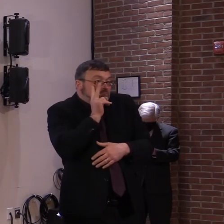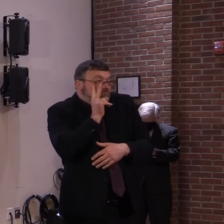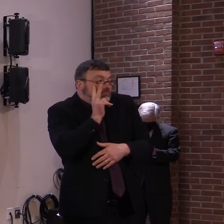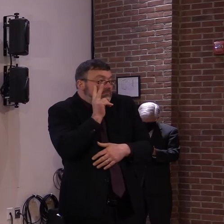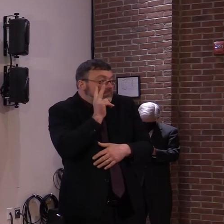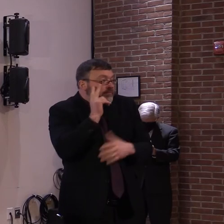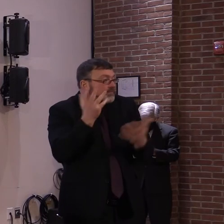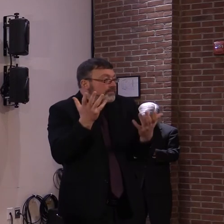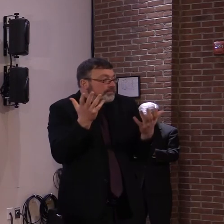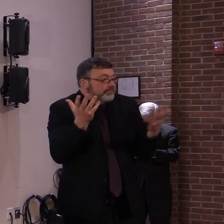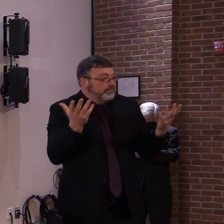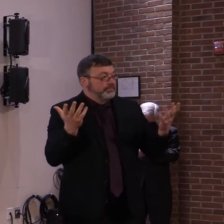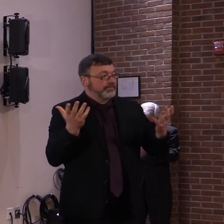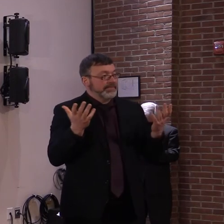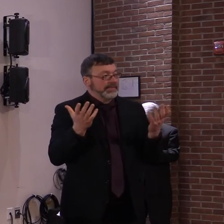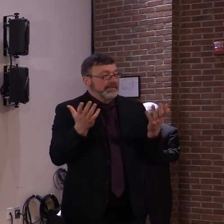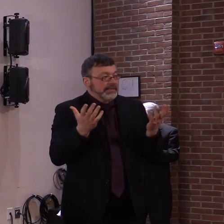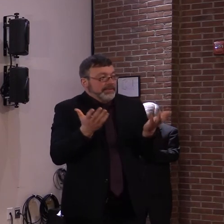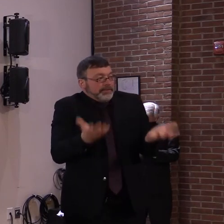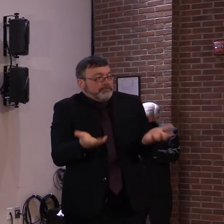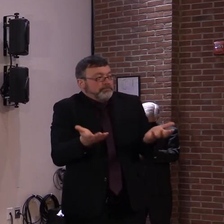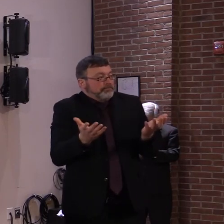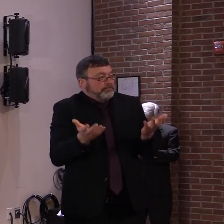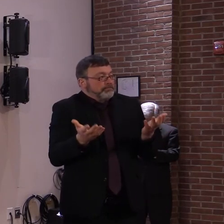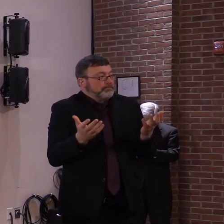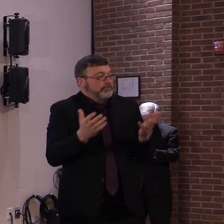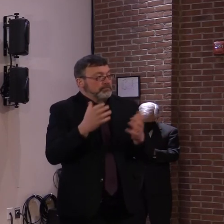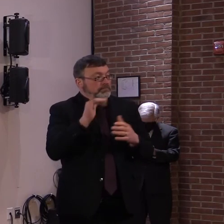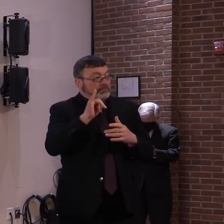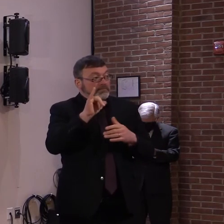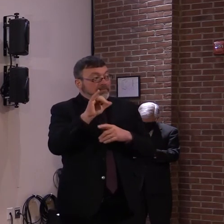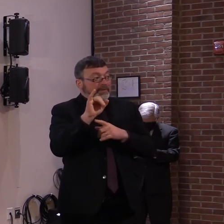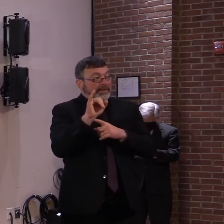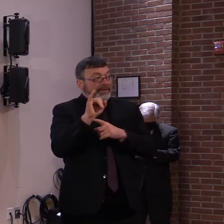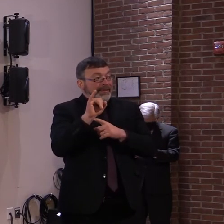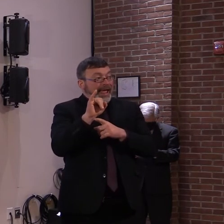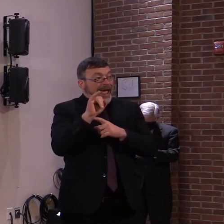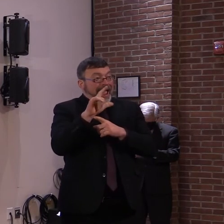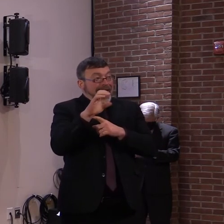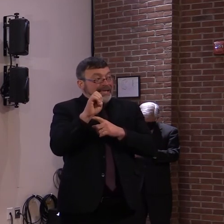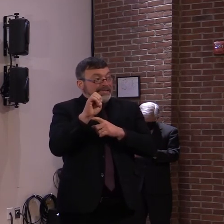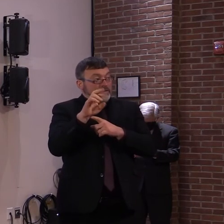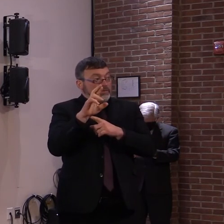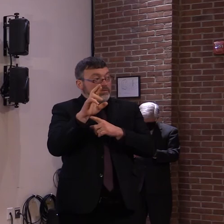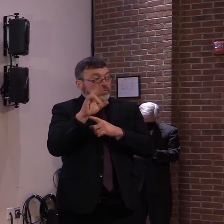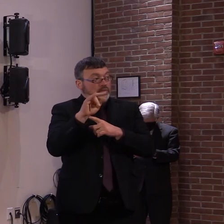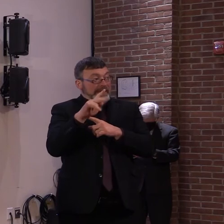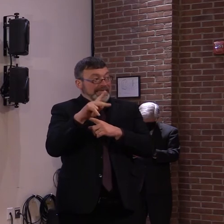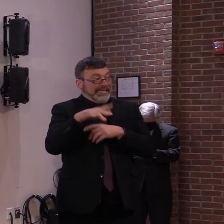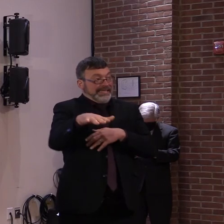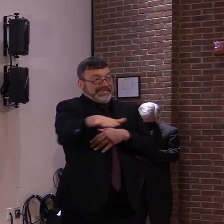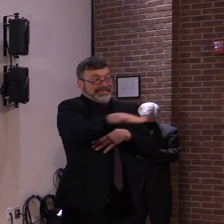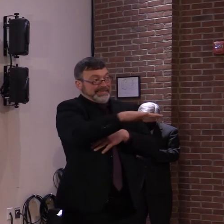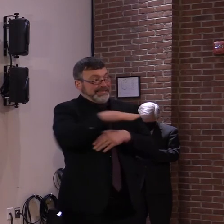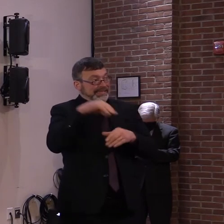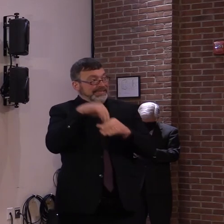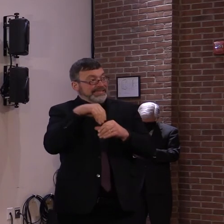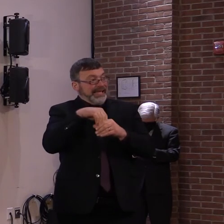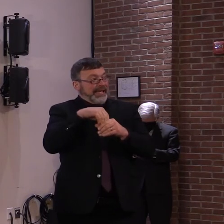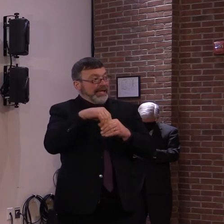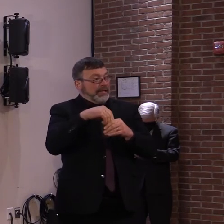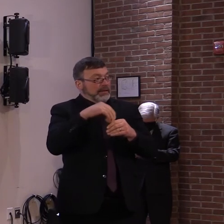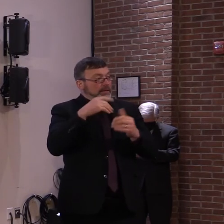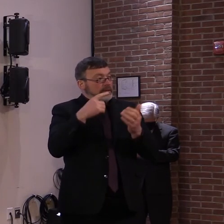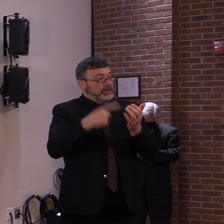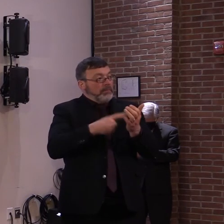folks who sometimes pull the ice out in, in late February. So just asking people to keep an open mind on, on some of that. And